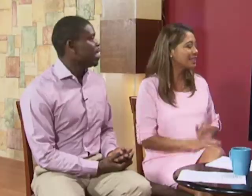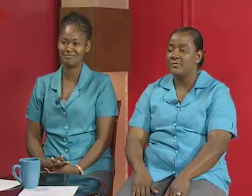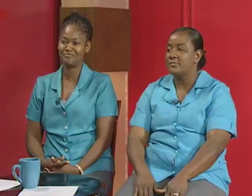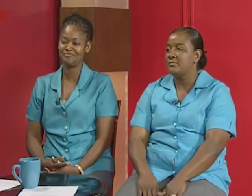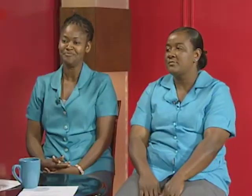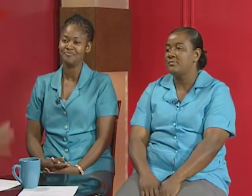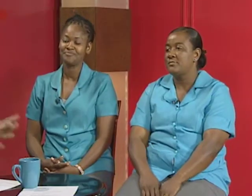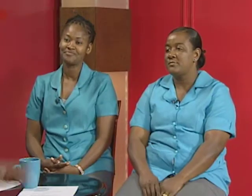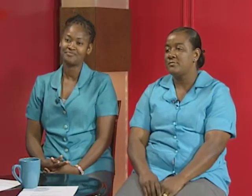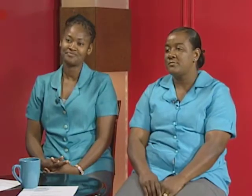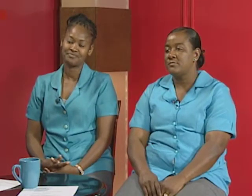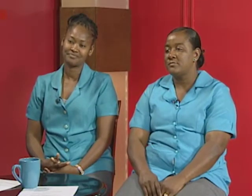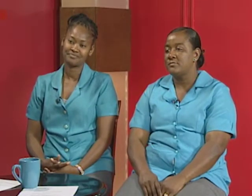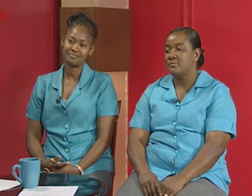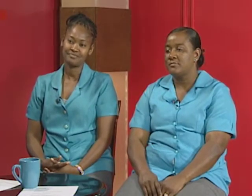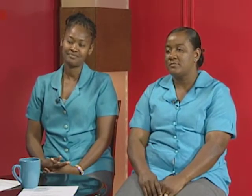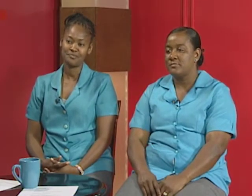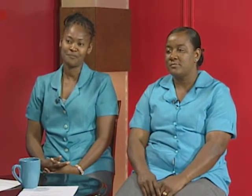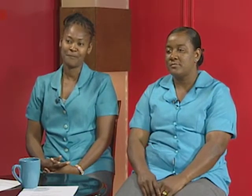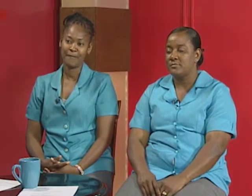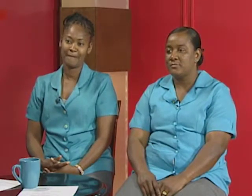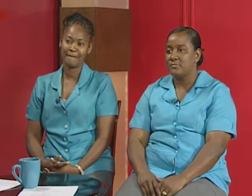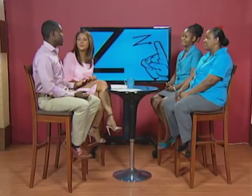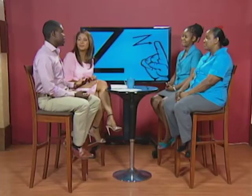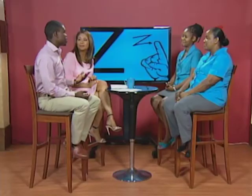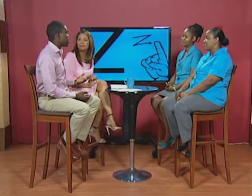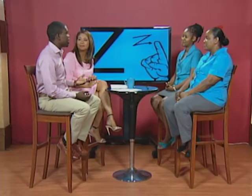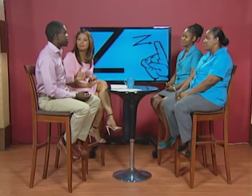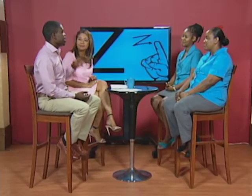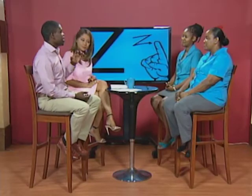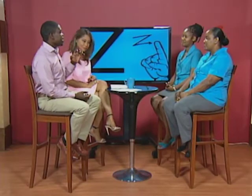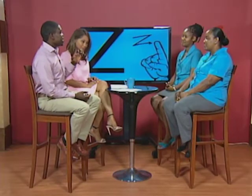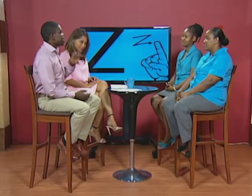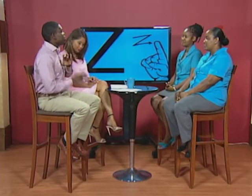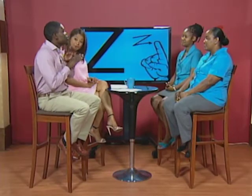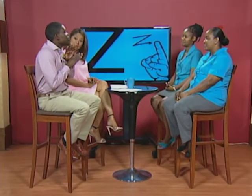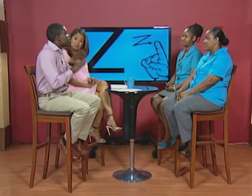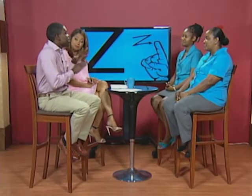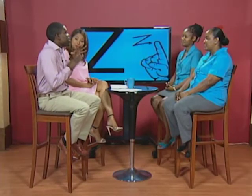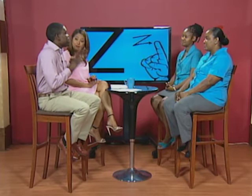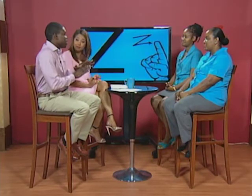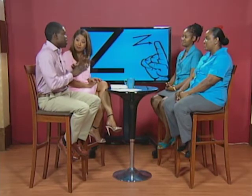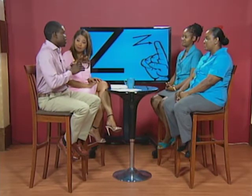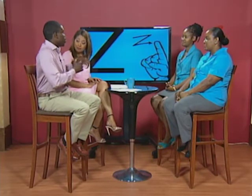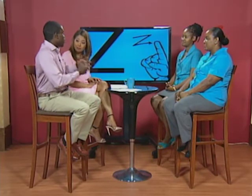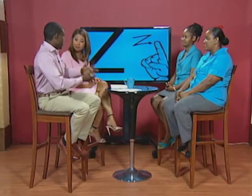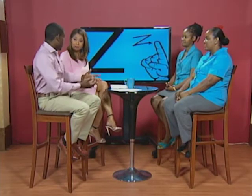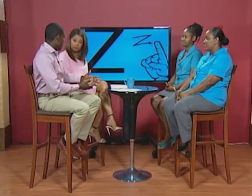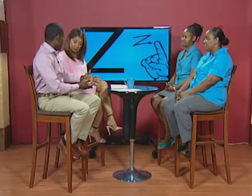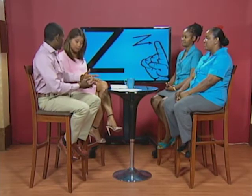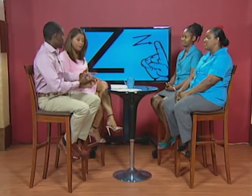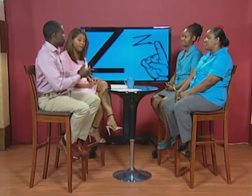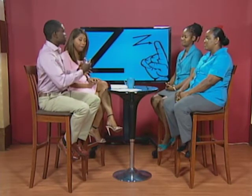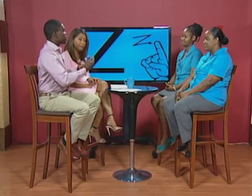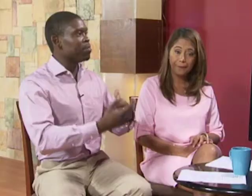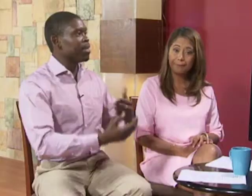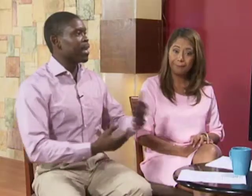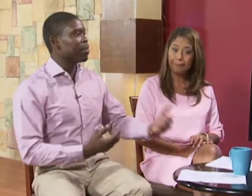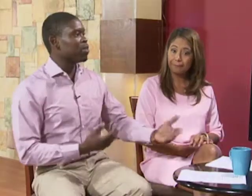and you know one of the things i i must say especially for folks who would think that it's hard there is nothing better than knowing another language or actually being able to